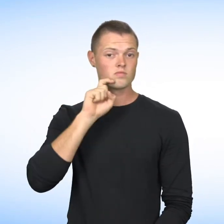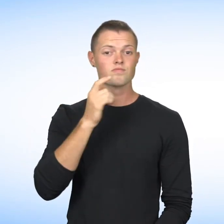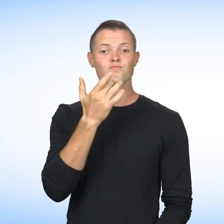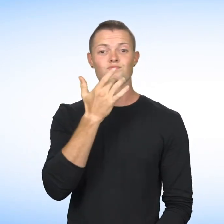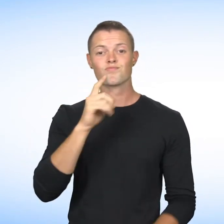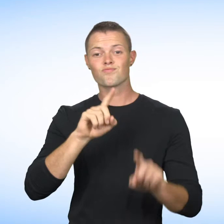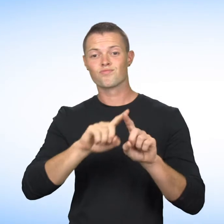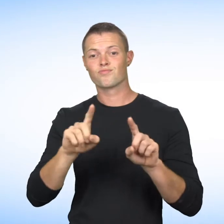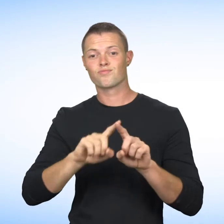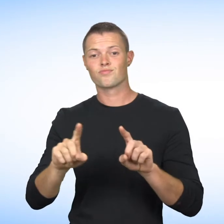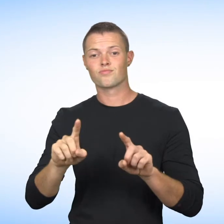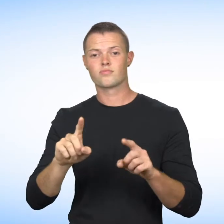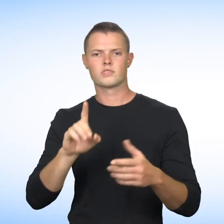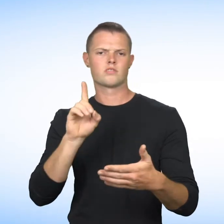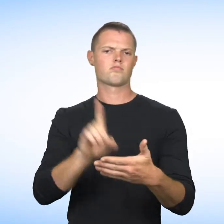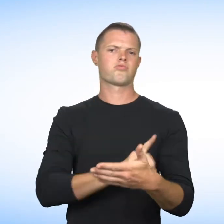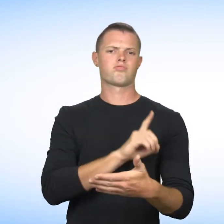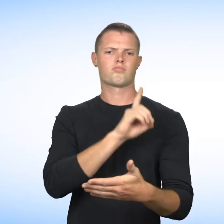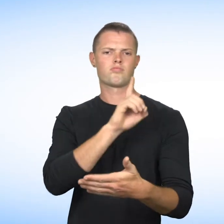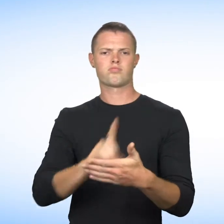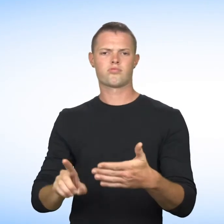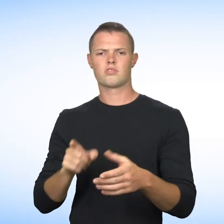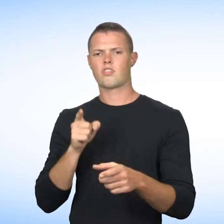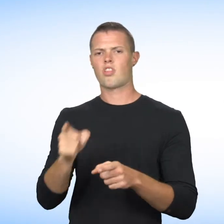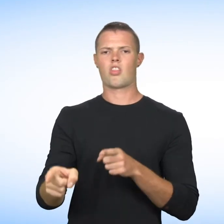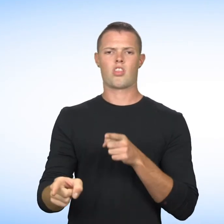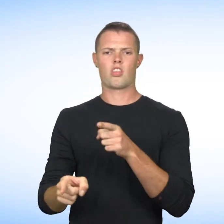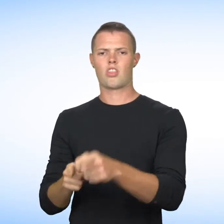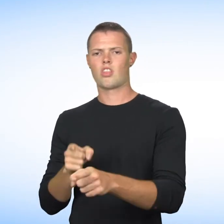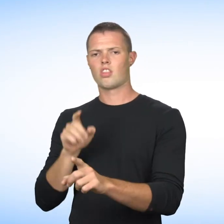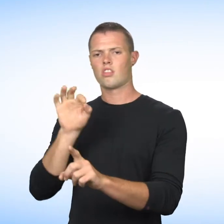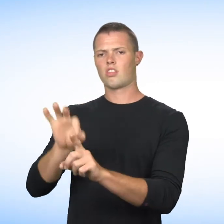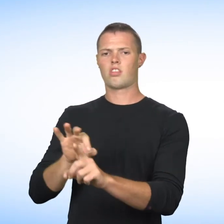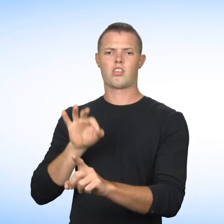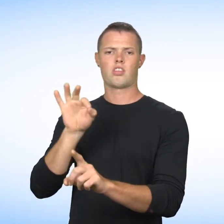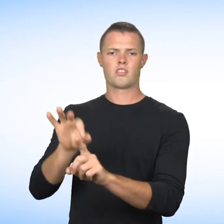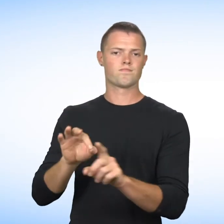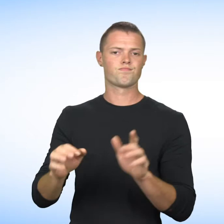Sexual orientation is a prohibited ground of discrimination and harassment.